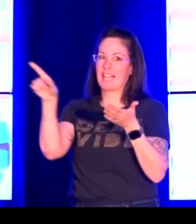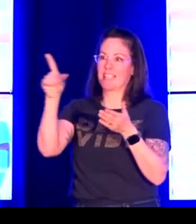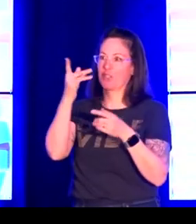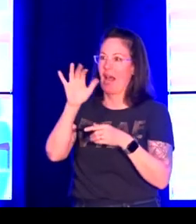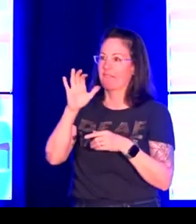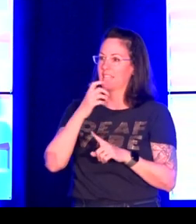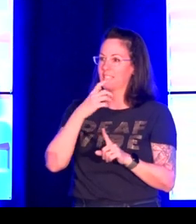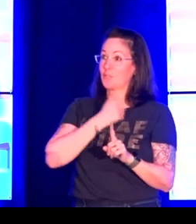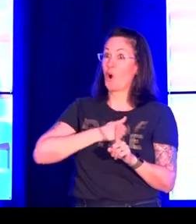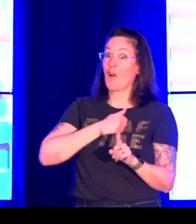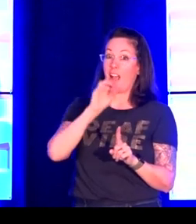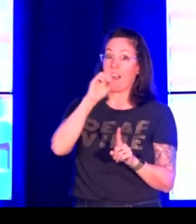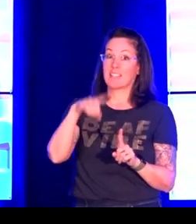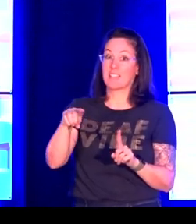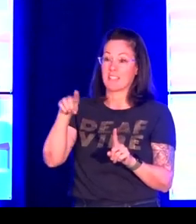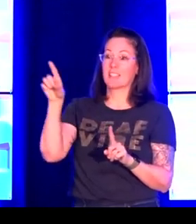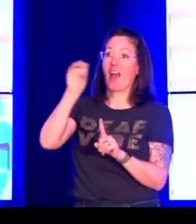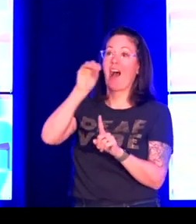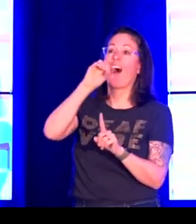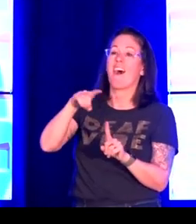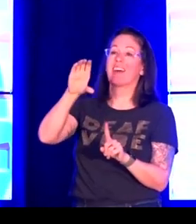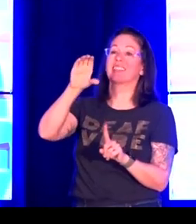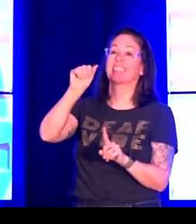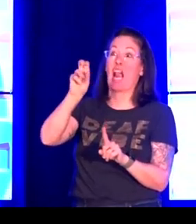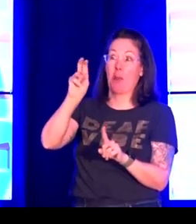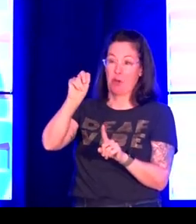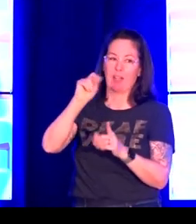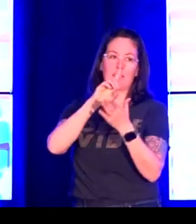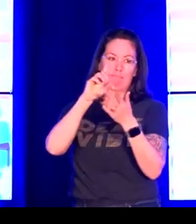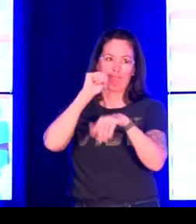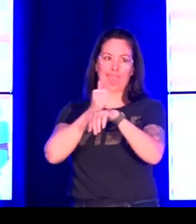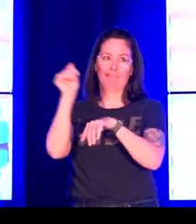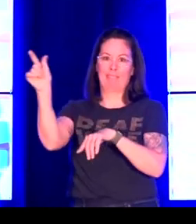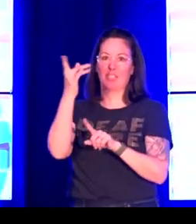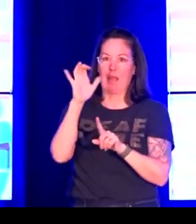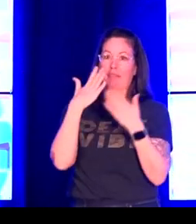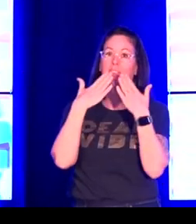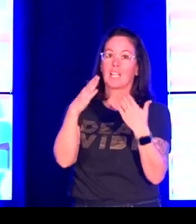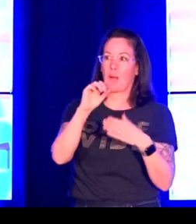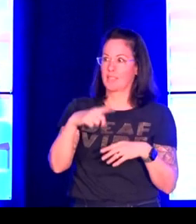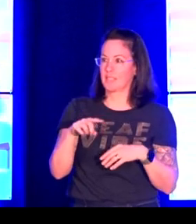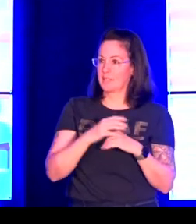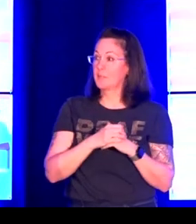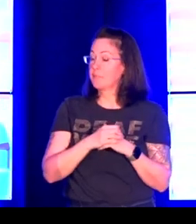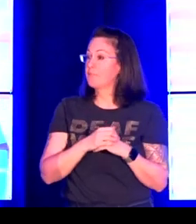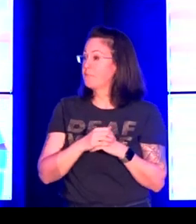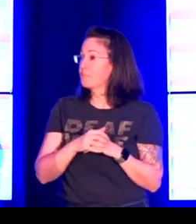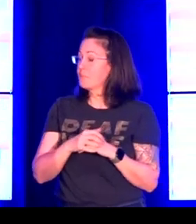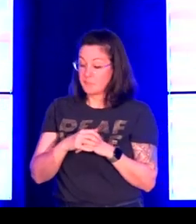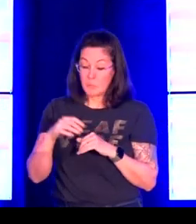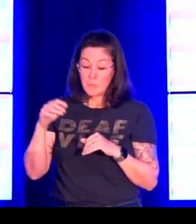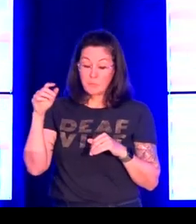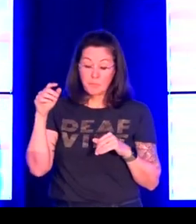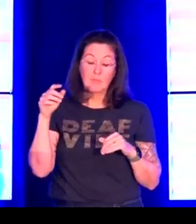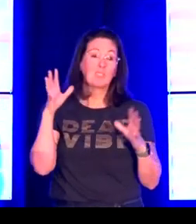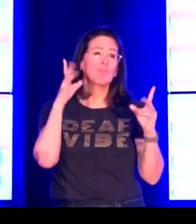I forgot to put in an acknowledgement that my husband made this graphic, so thank you, Oz. This was by no